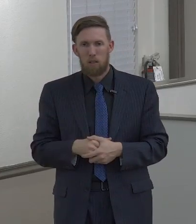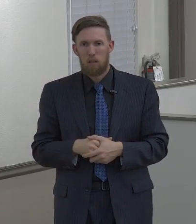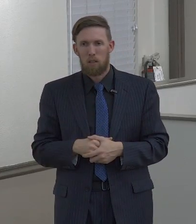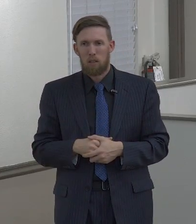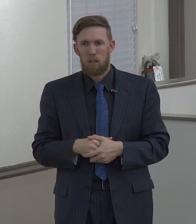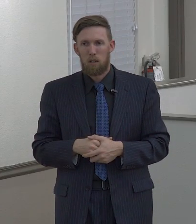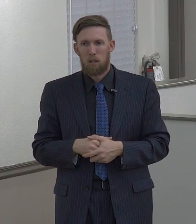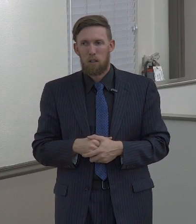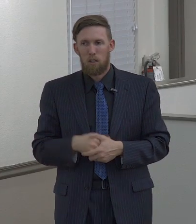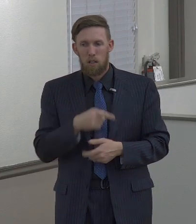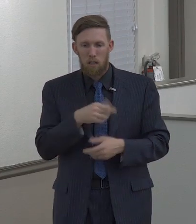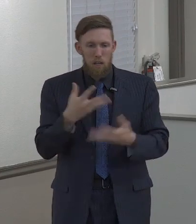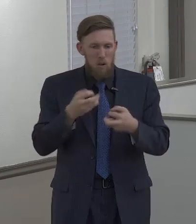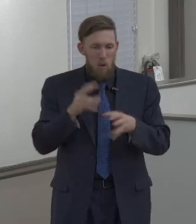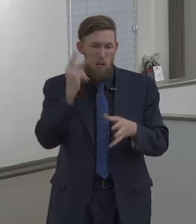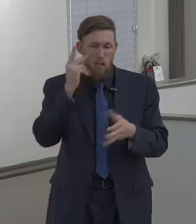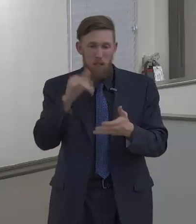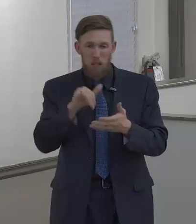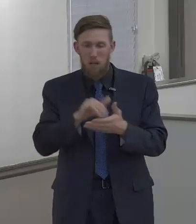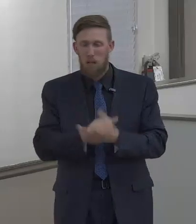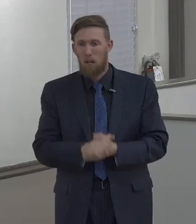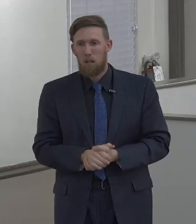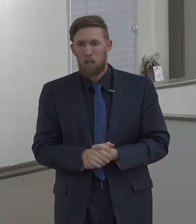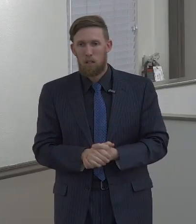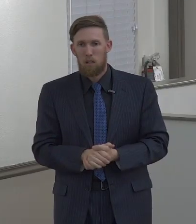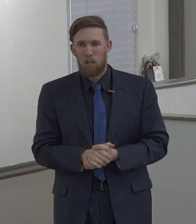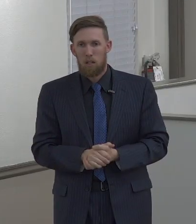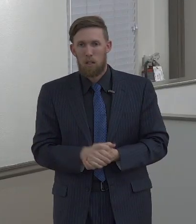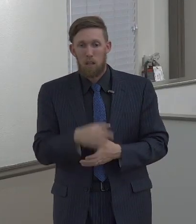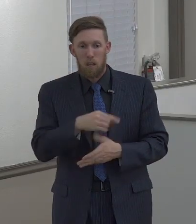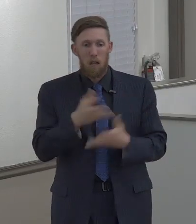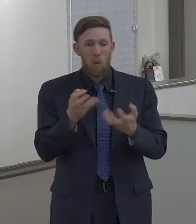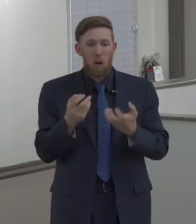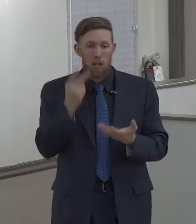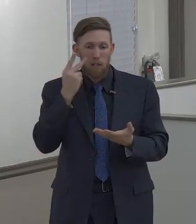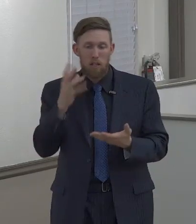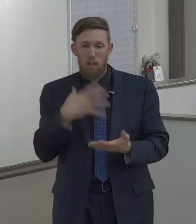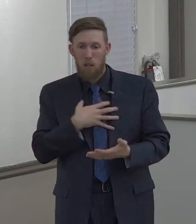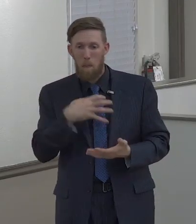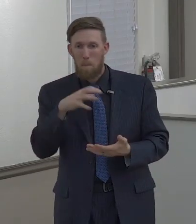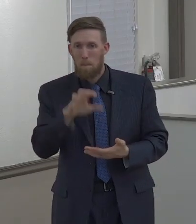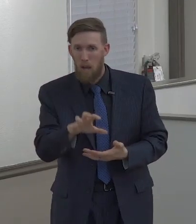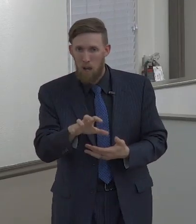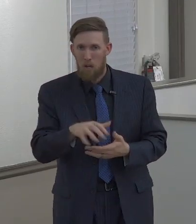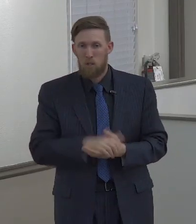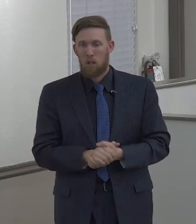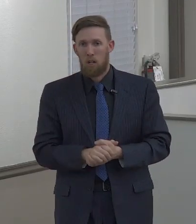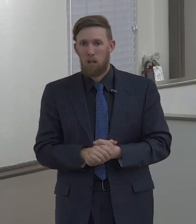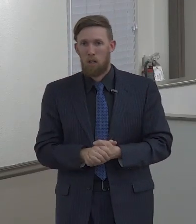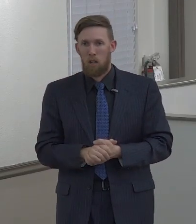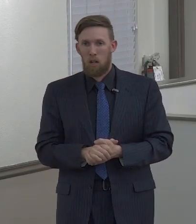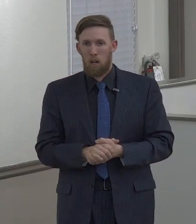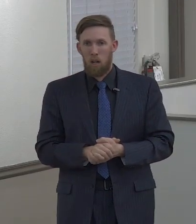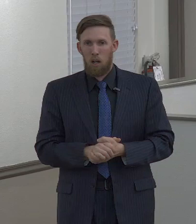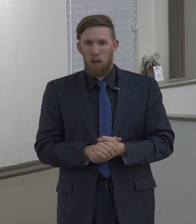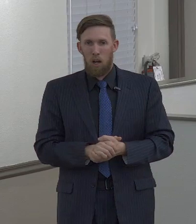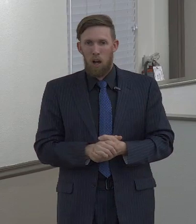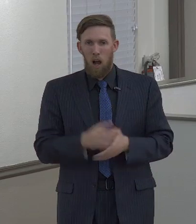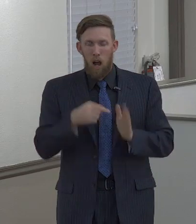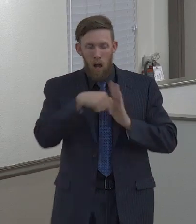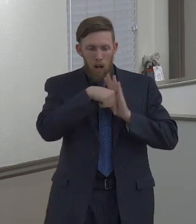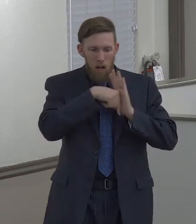bowels of mercy is the first one that's listed there. That's compassion. But it's not just a superficial compassion. This is a